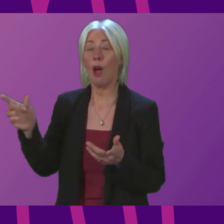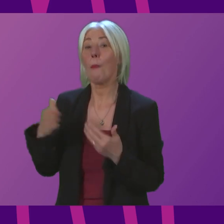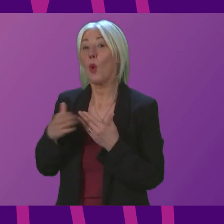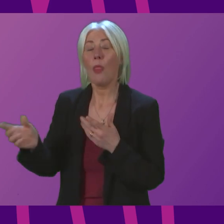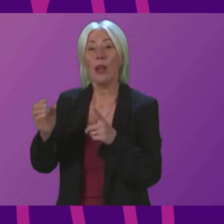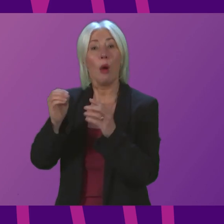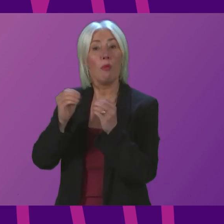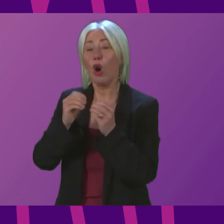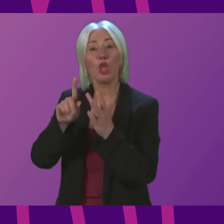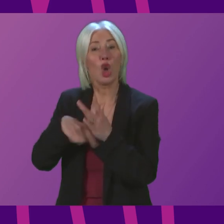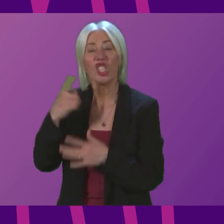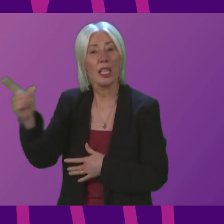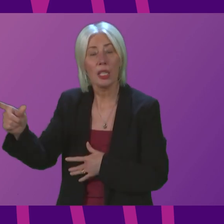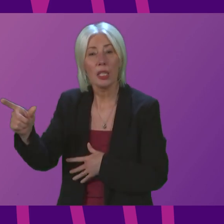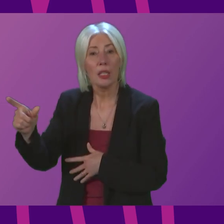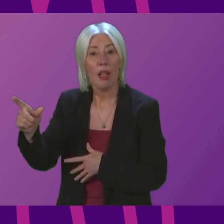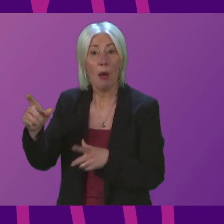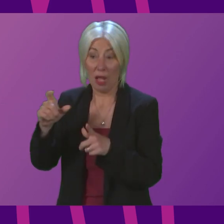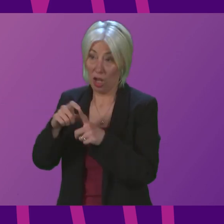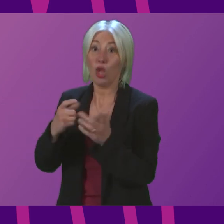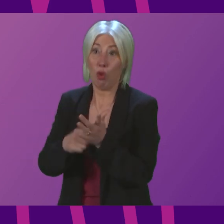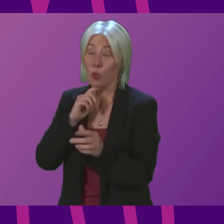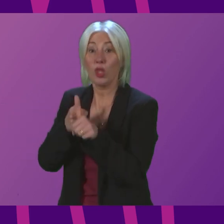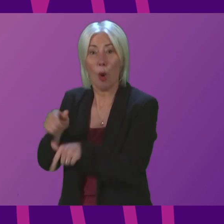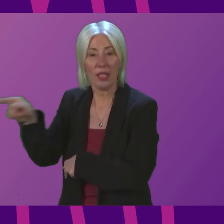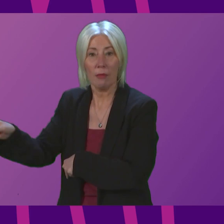that Douglas Ross is prepared to support